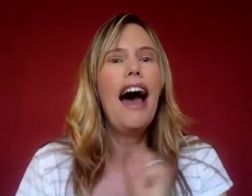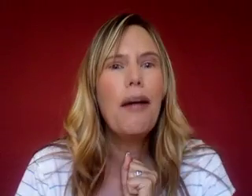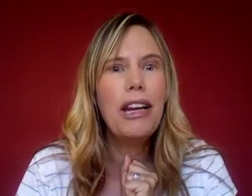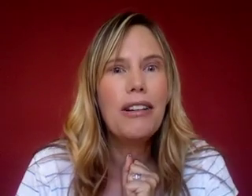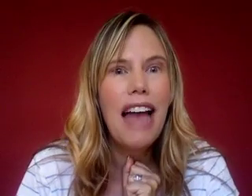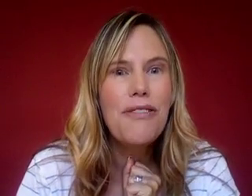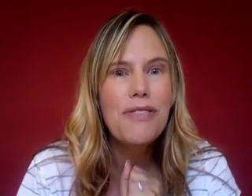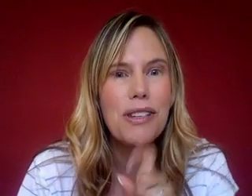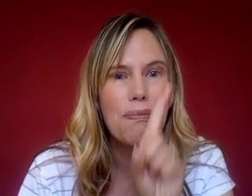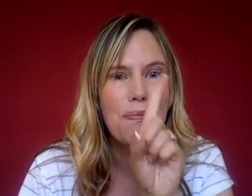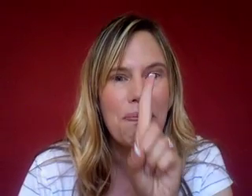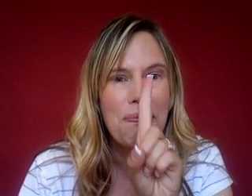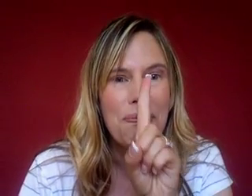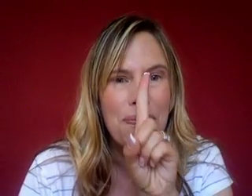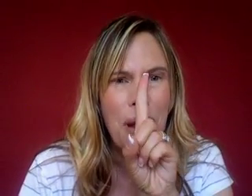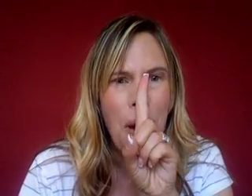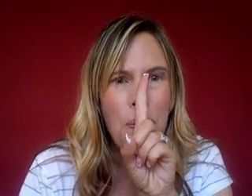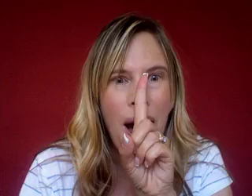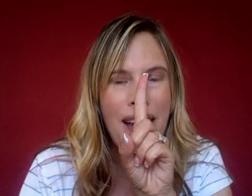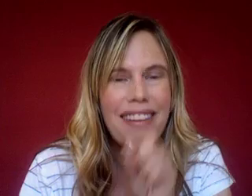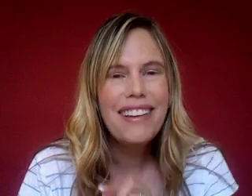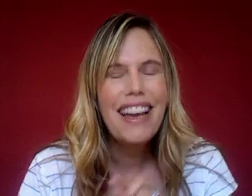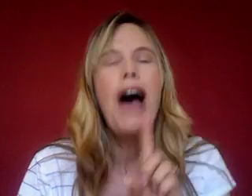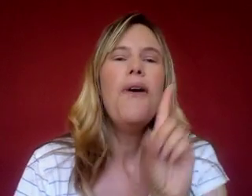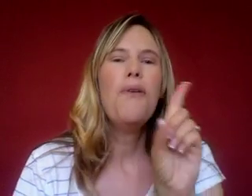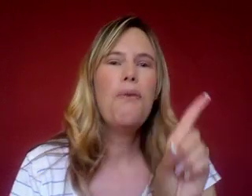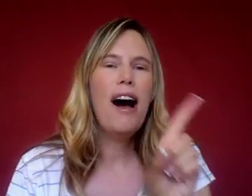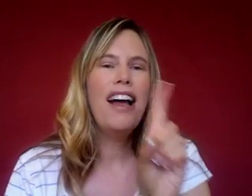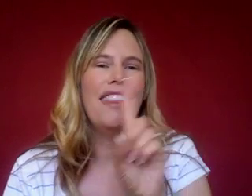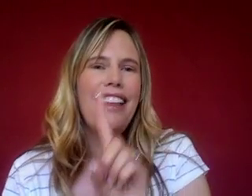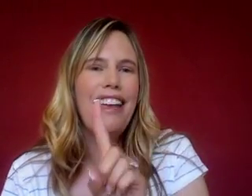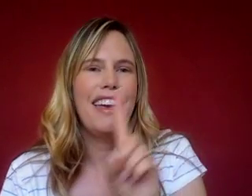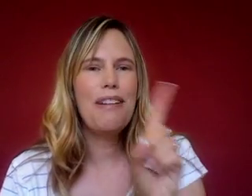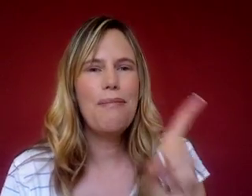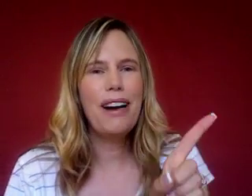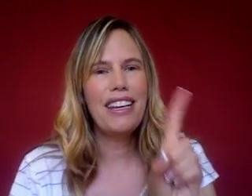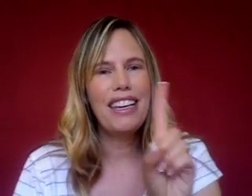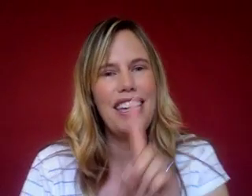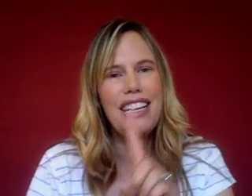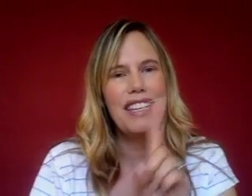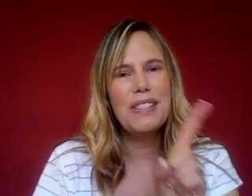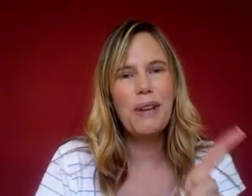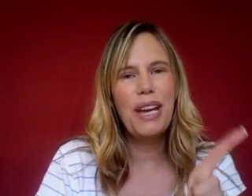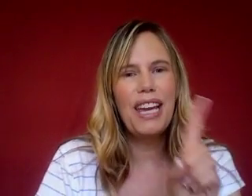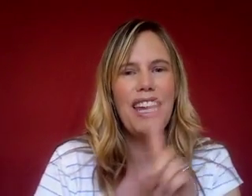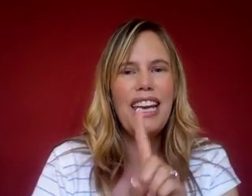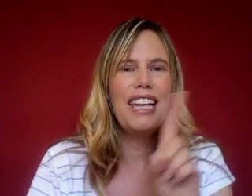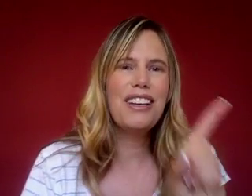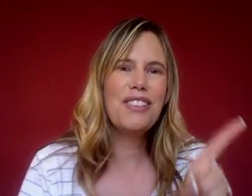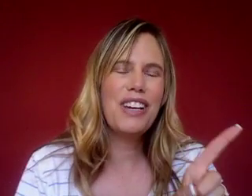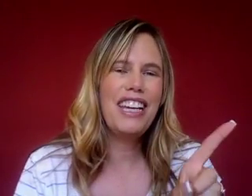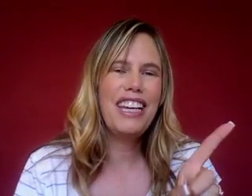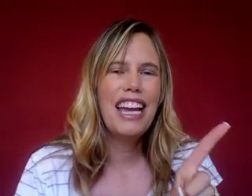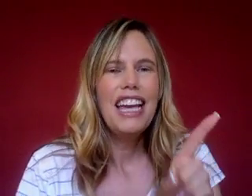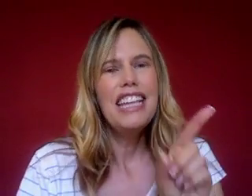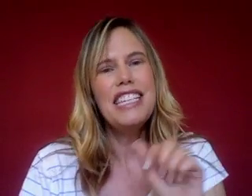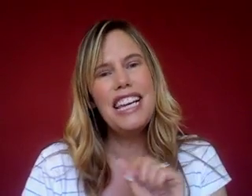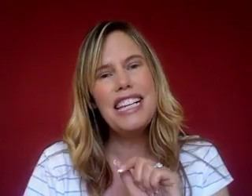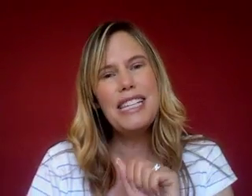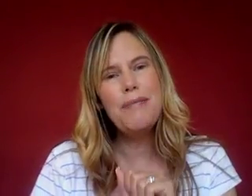How many are left? One, one little two, swinging in a tree. Teasy,